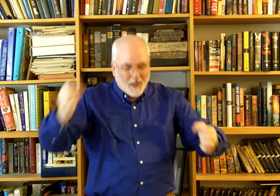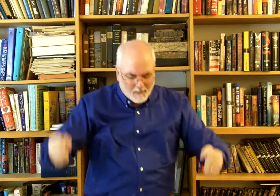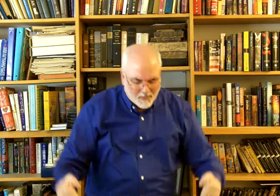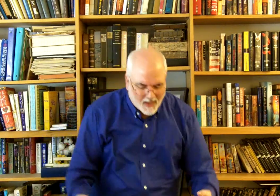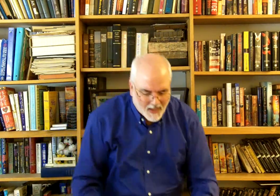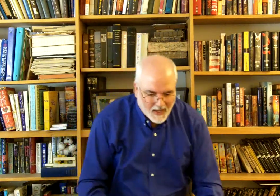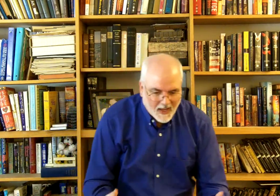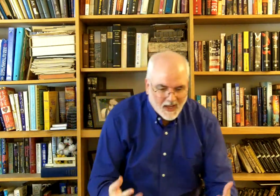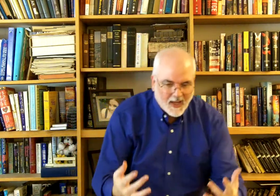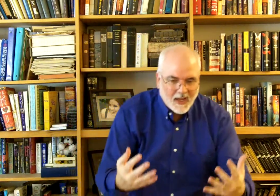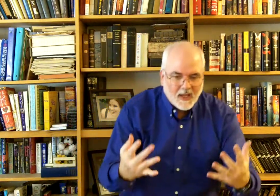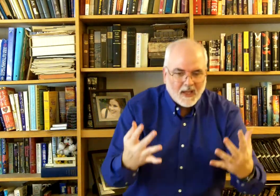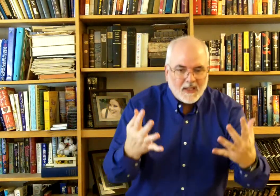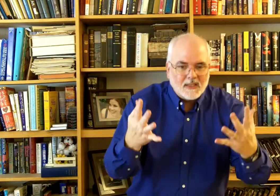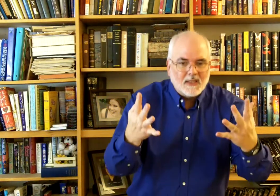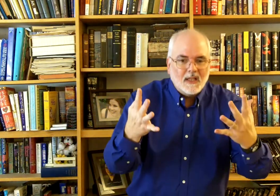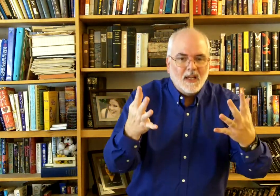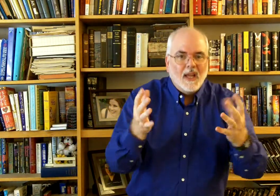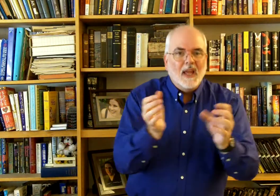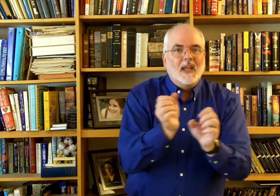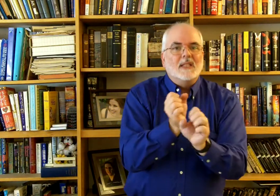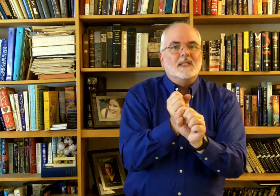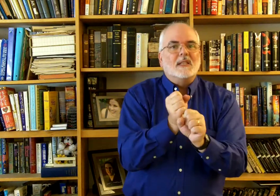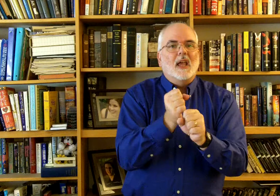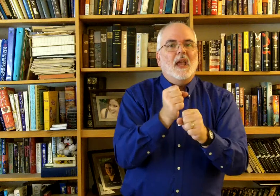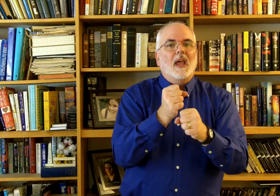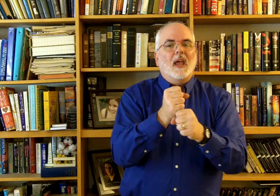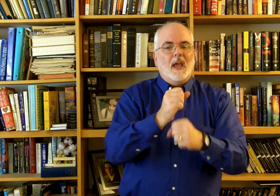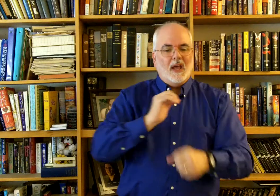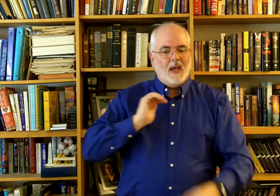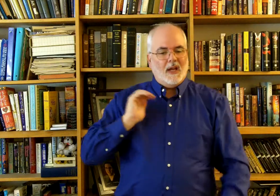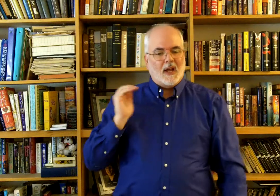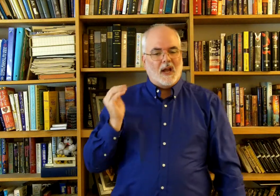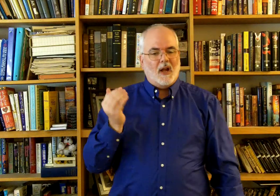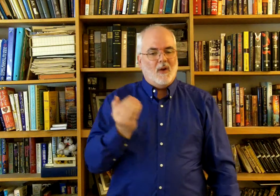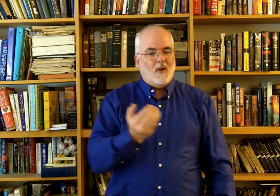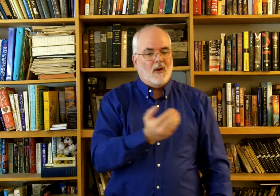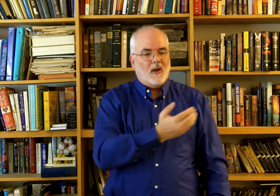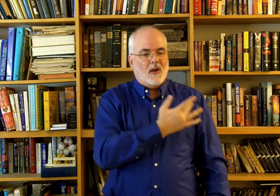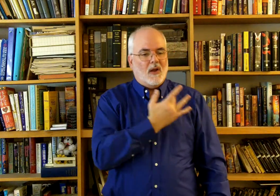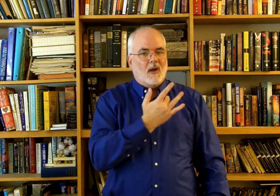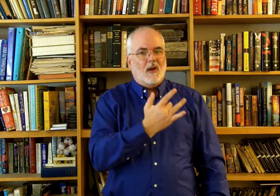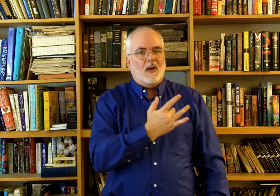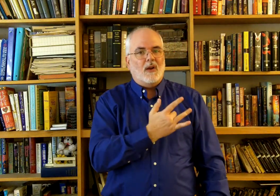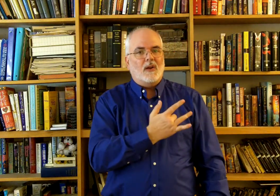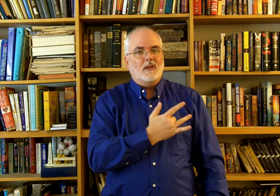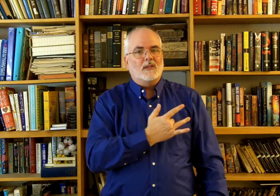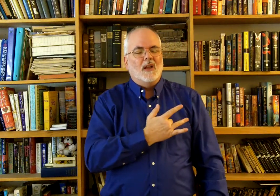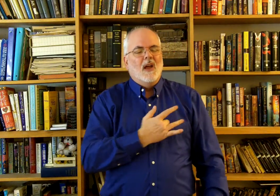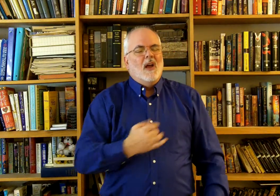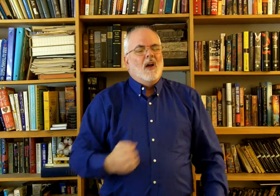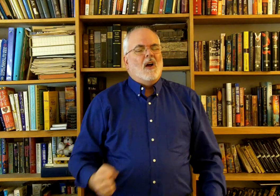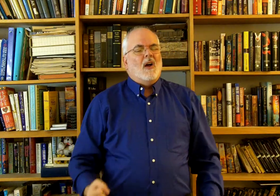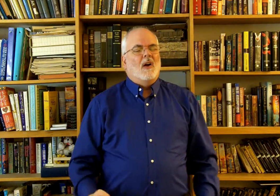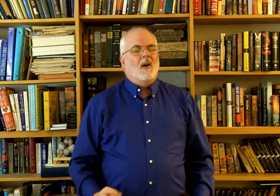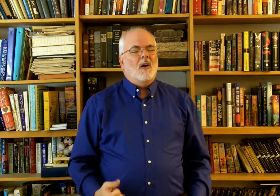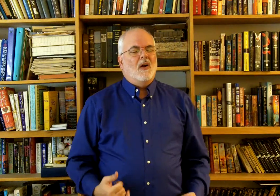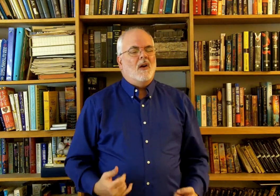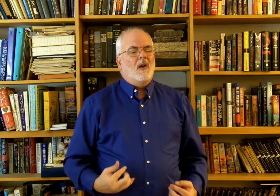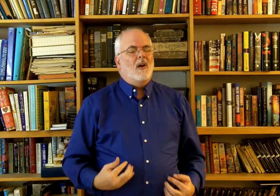Flame Set our hearts On